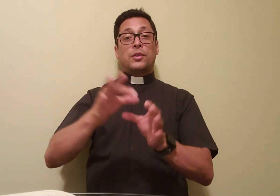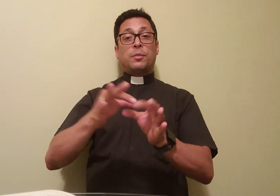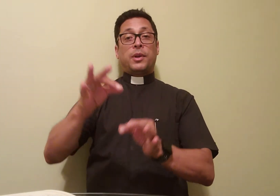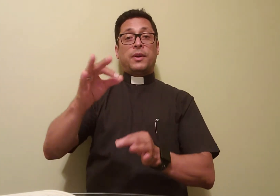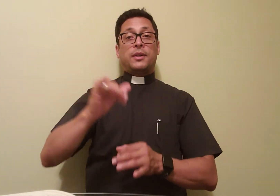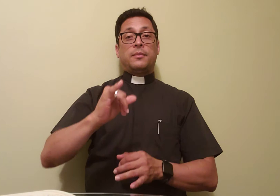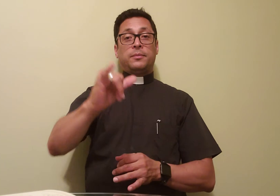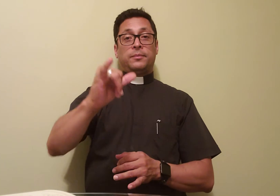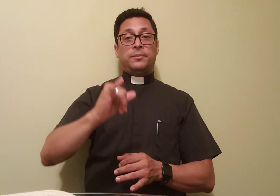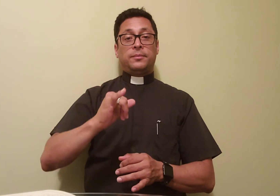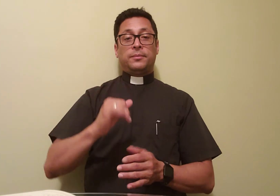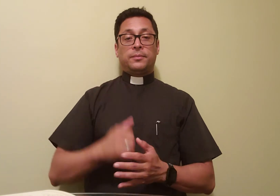spirit.